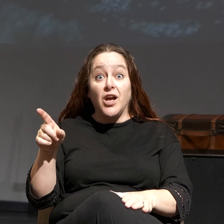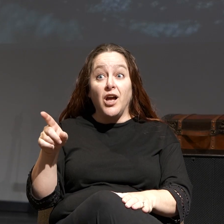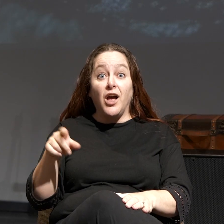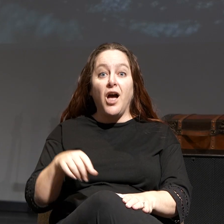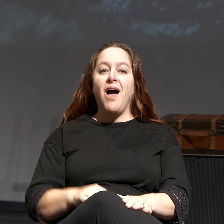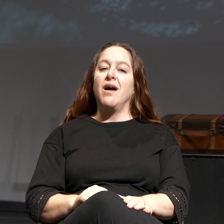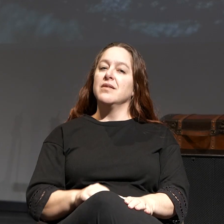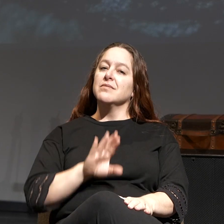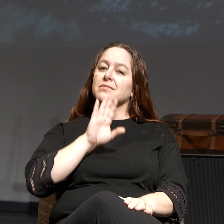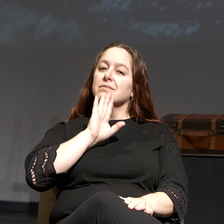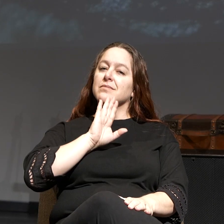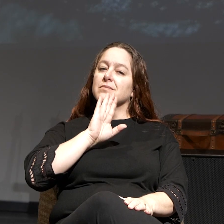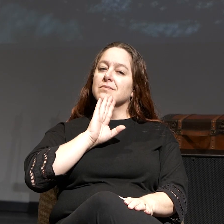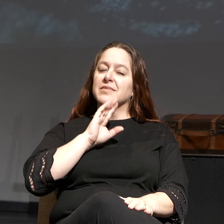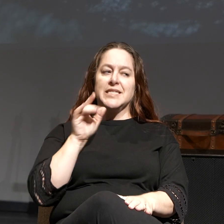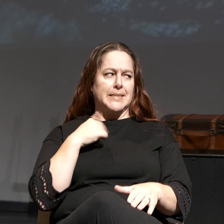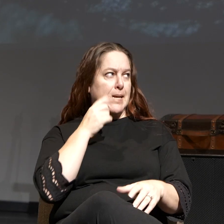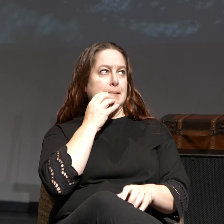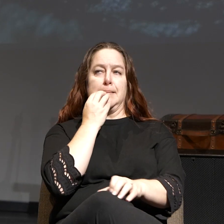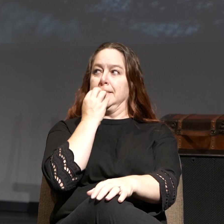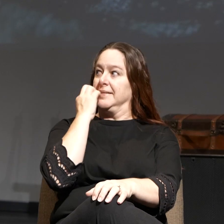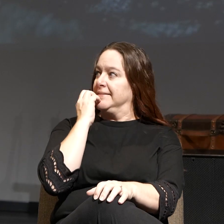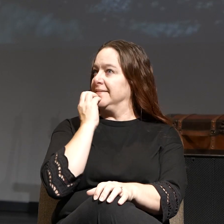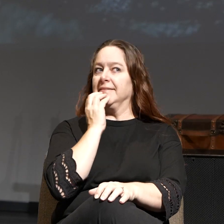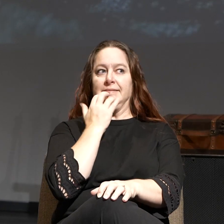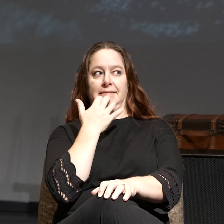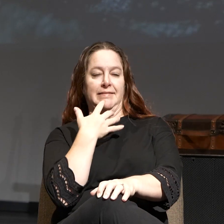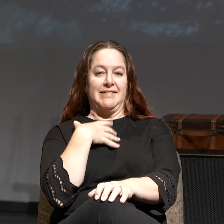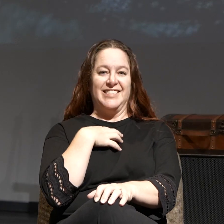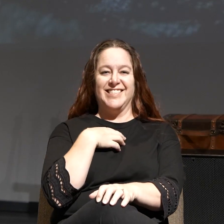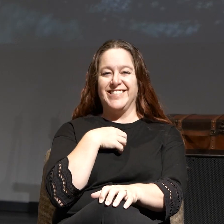That's really frustrating. He's looking back behind him right now.